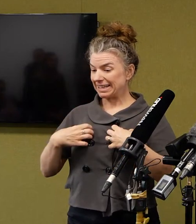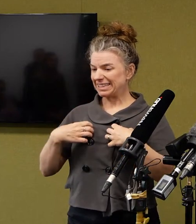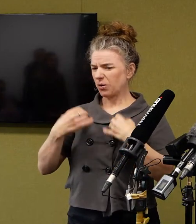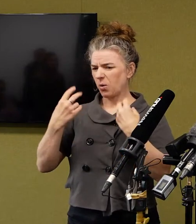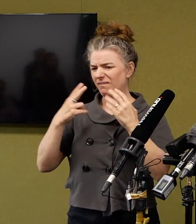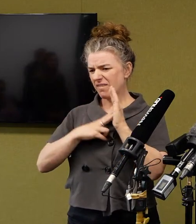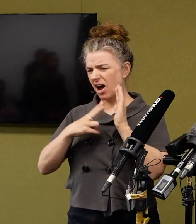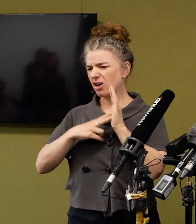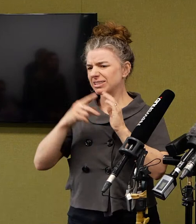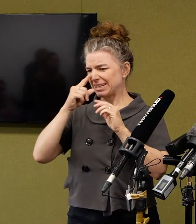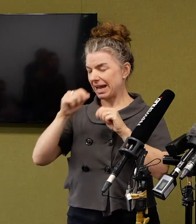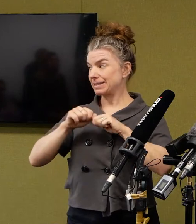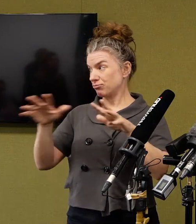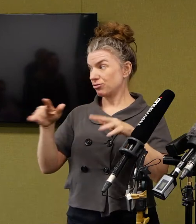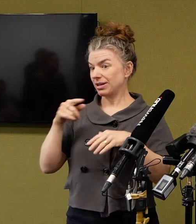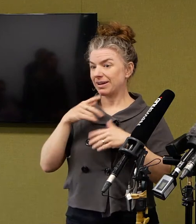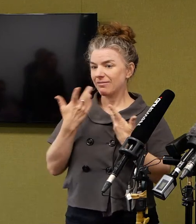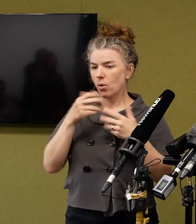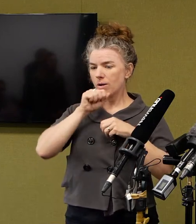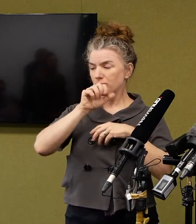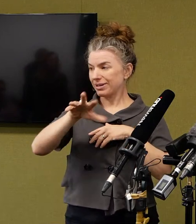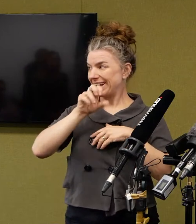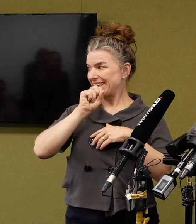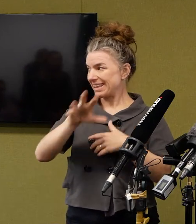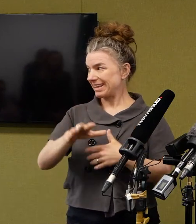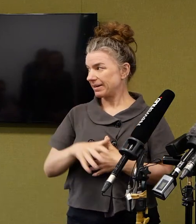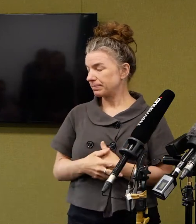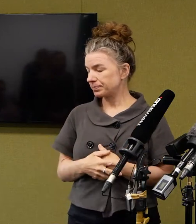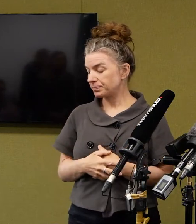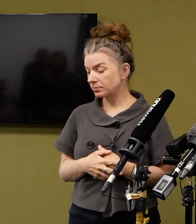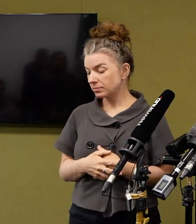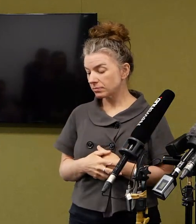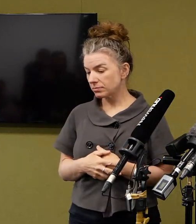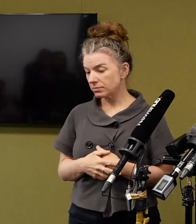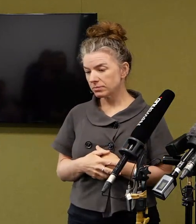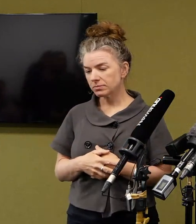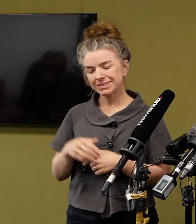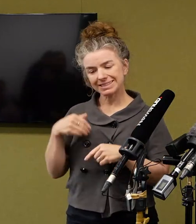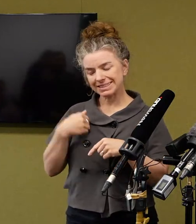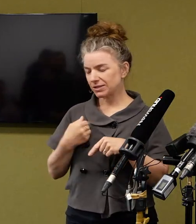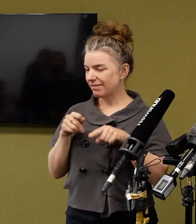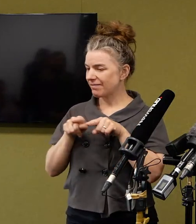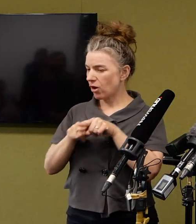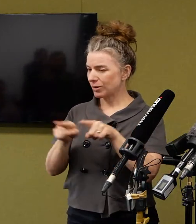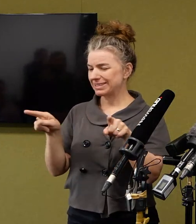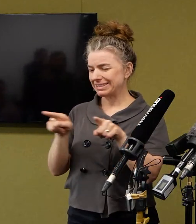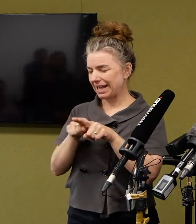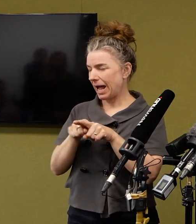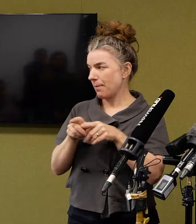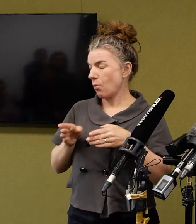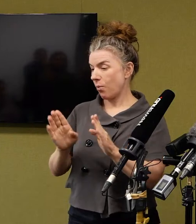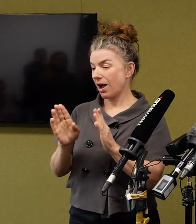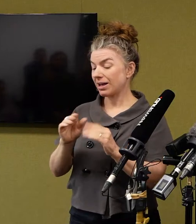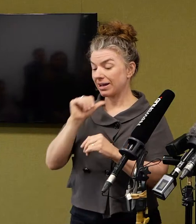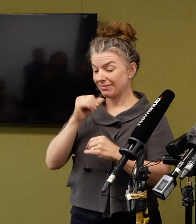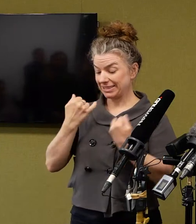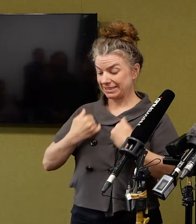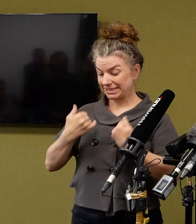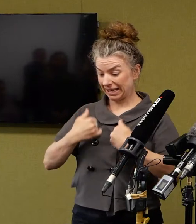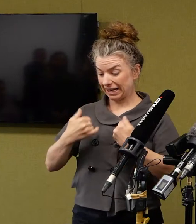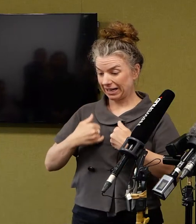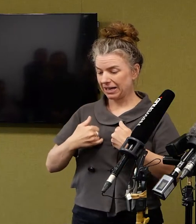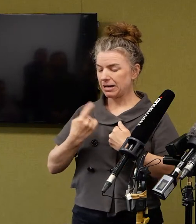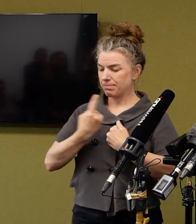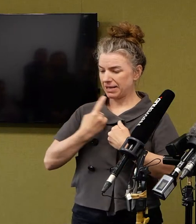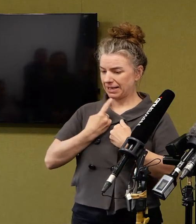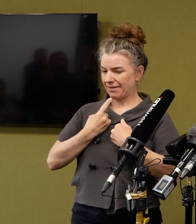spread, and the measures to prevent other people getting infected are the same. Self-isolation if you are unwell, and of